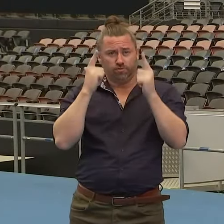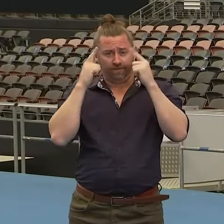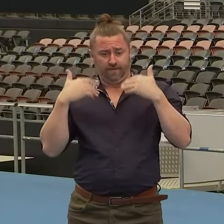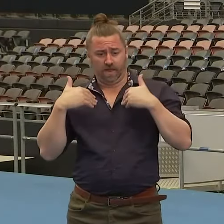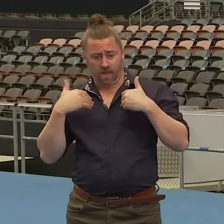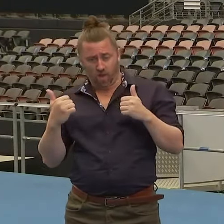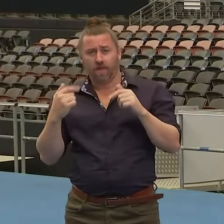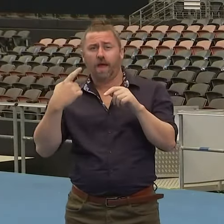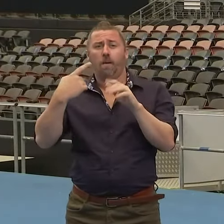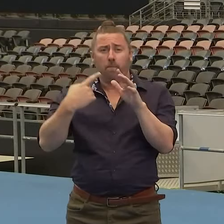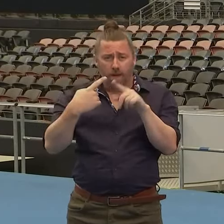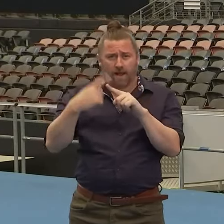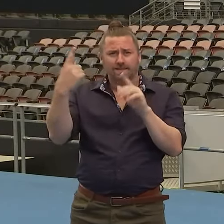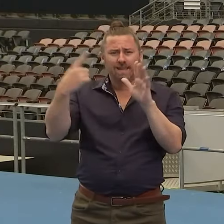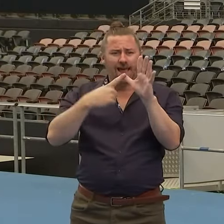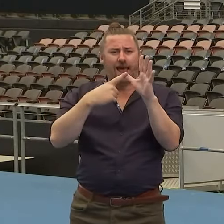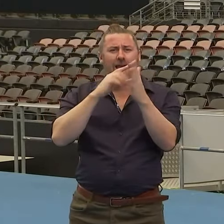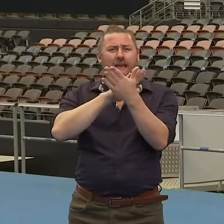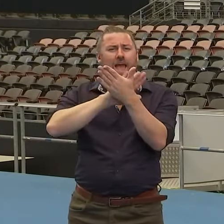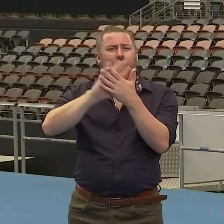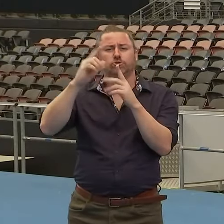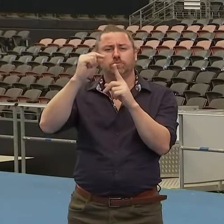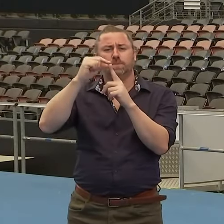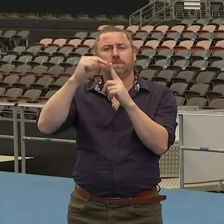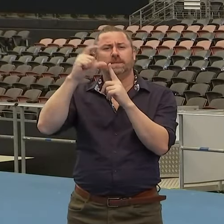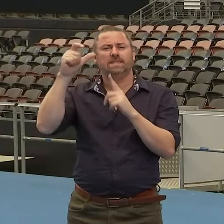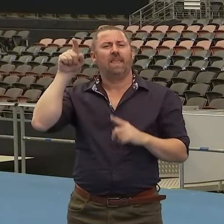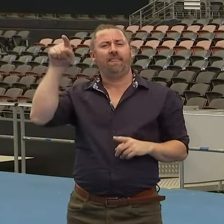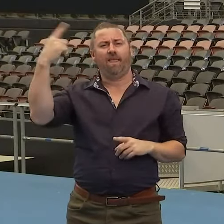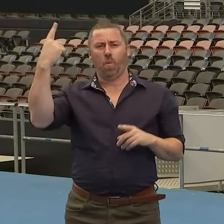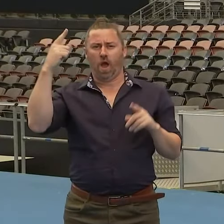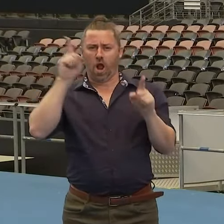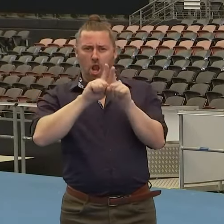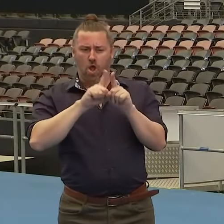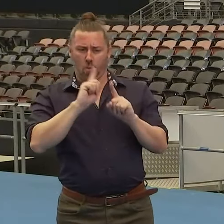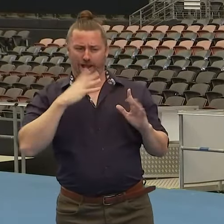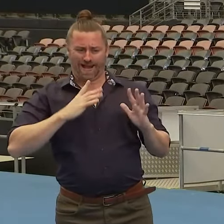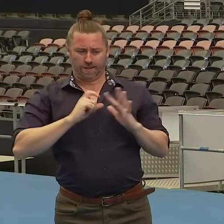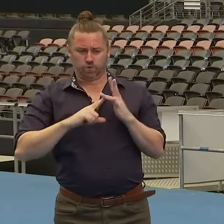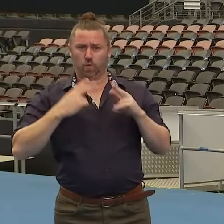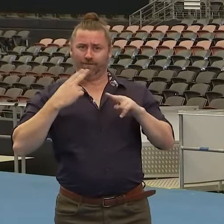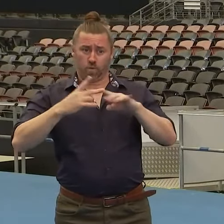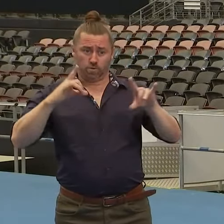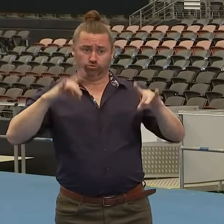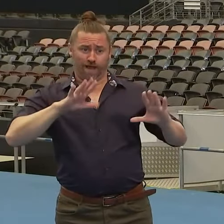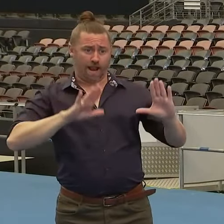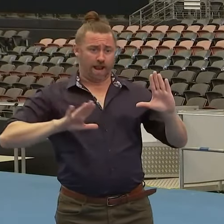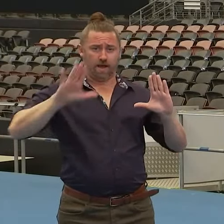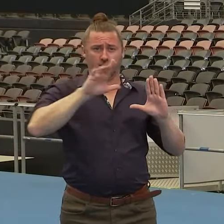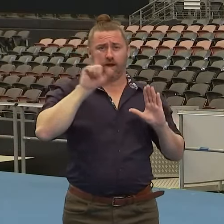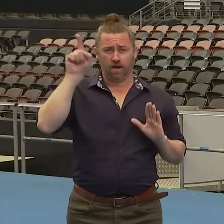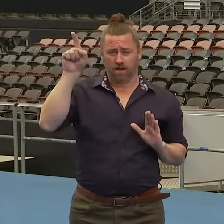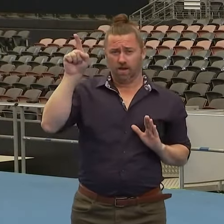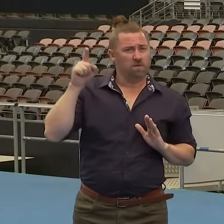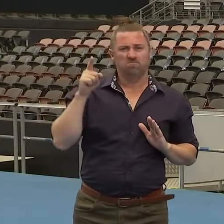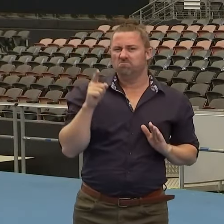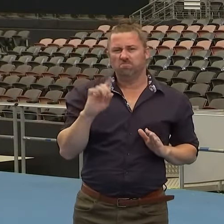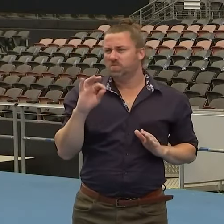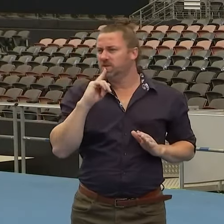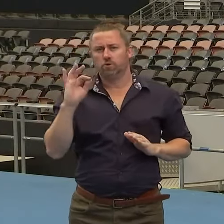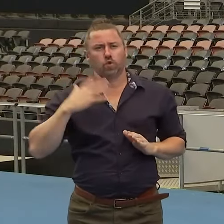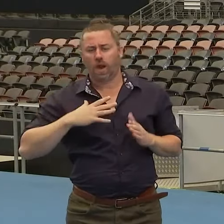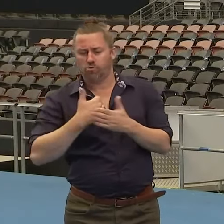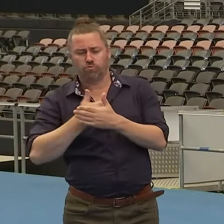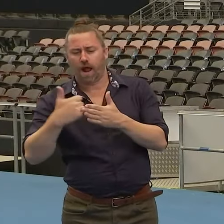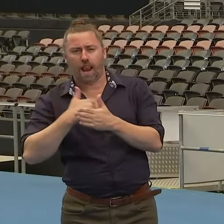AHPPC recommended the regular testing of staff and students. It was never a recommendation. Now, we always